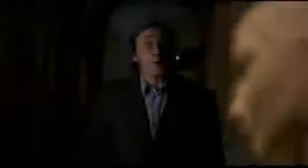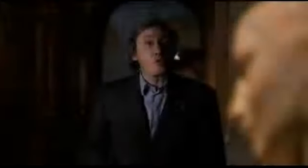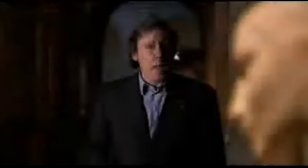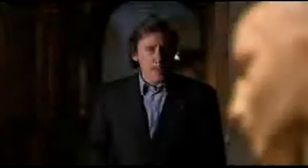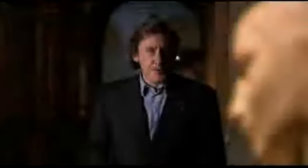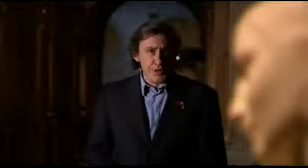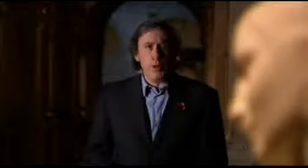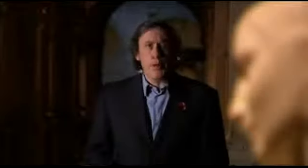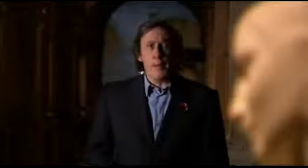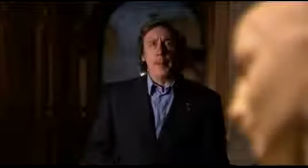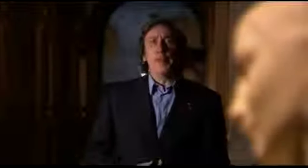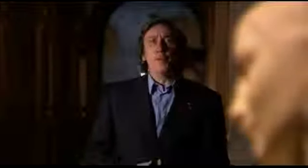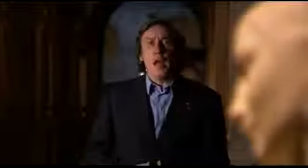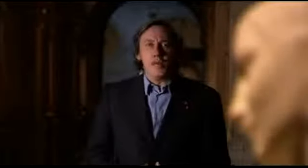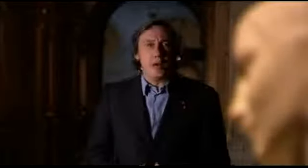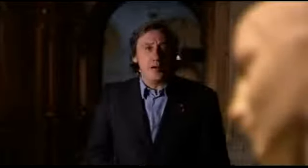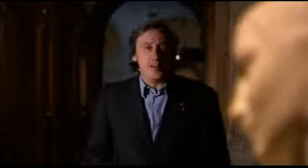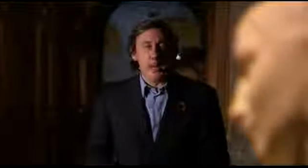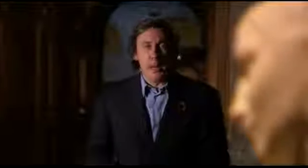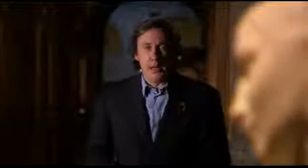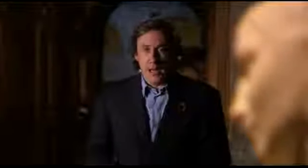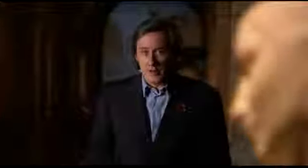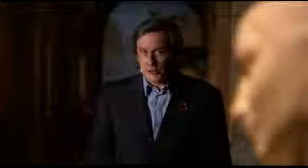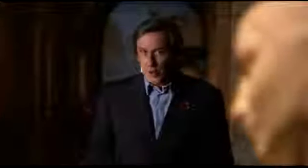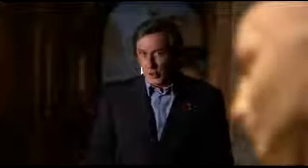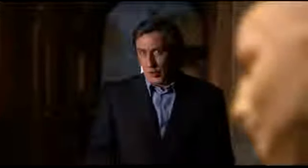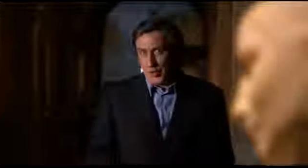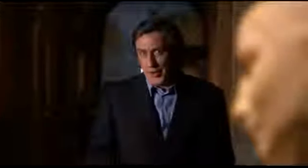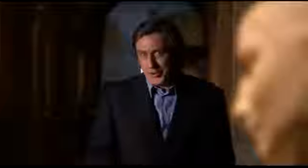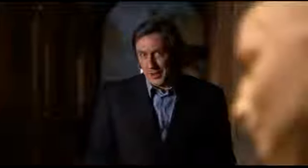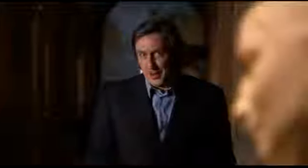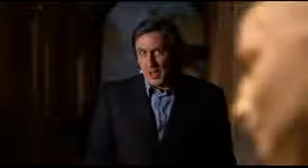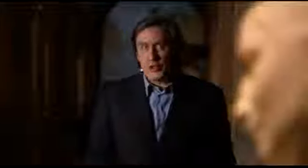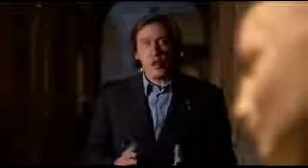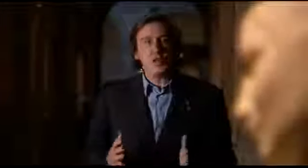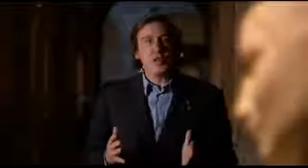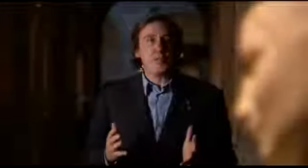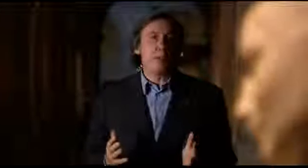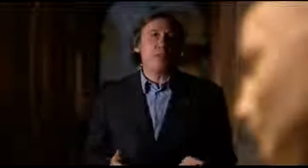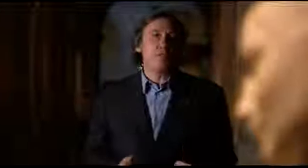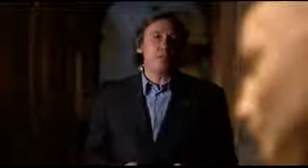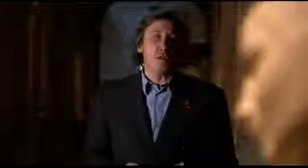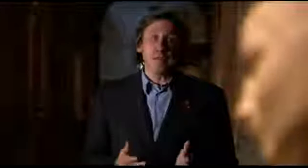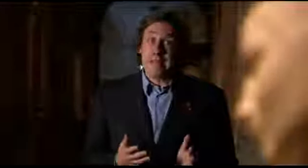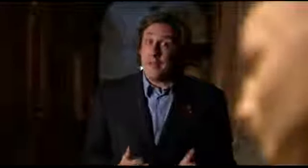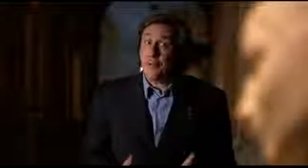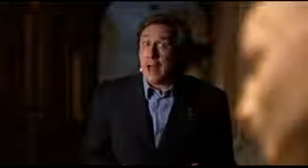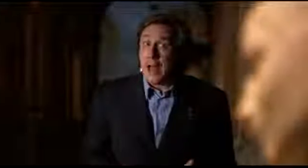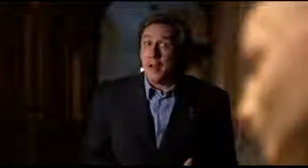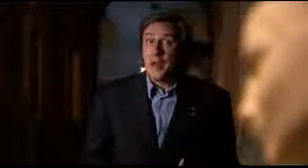Now, Tribes is a new play by Nina Raine, currently playing at London's Royal Court Theatre. It charts the experiences of a deaf man